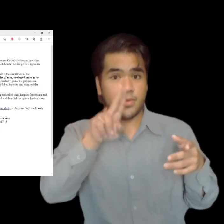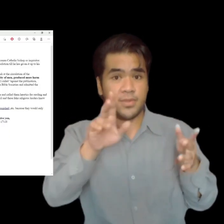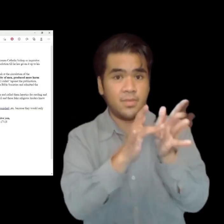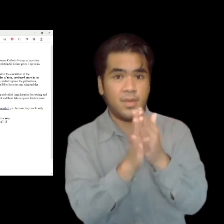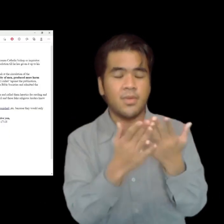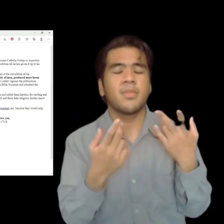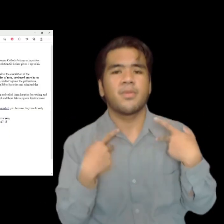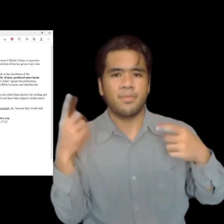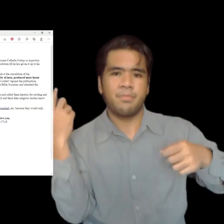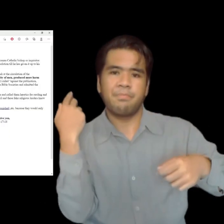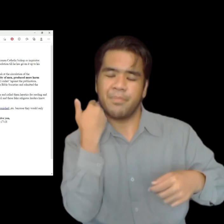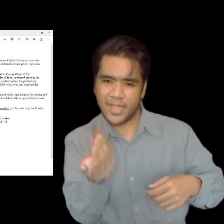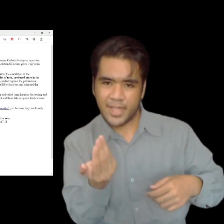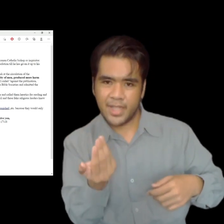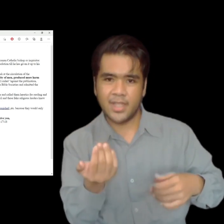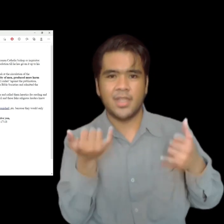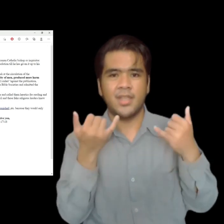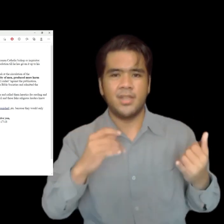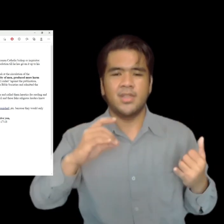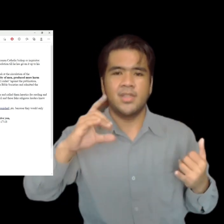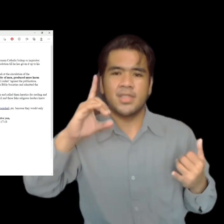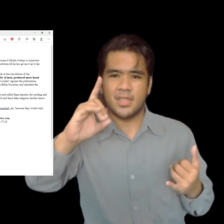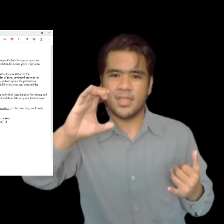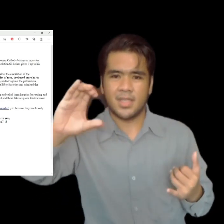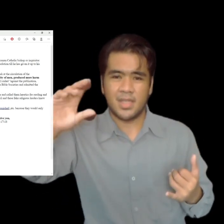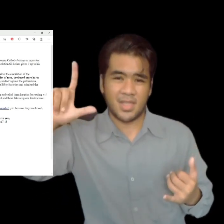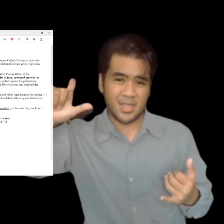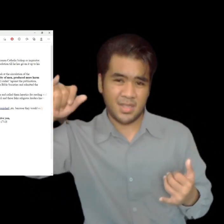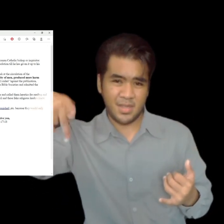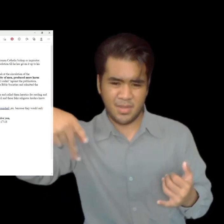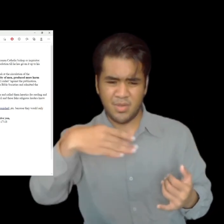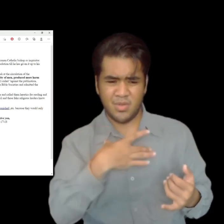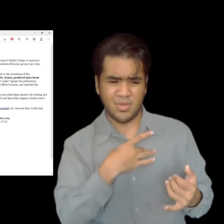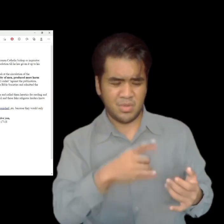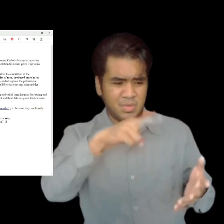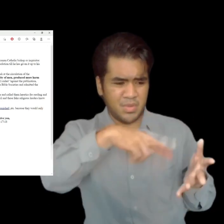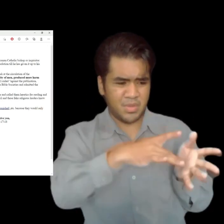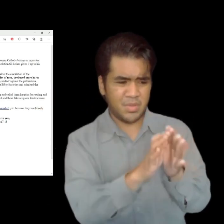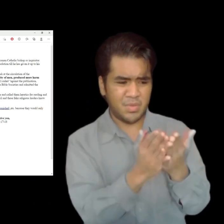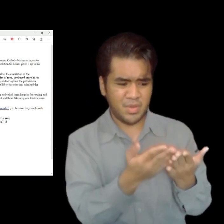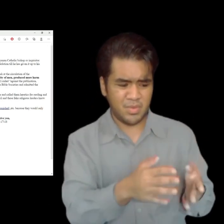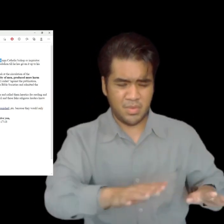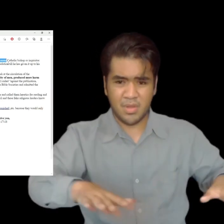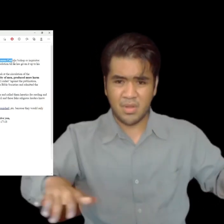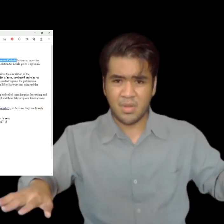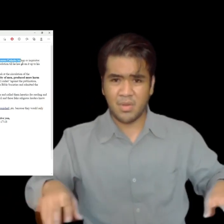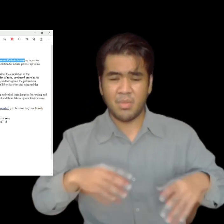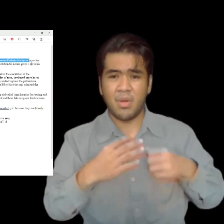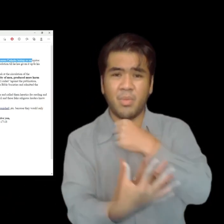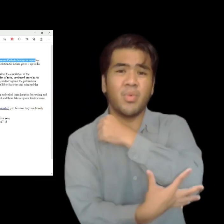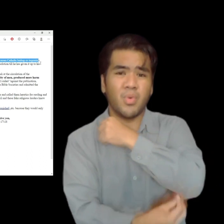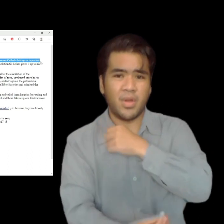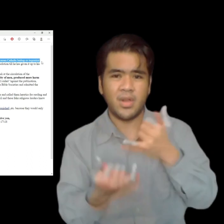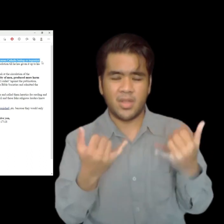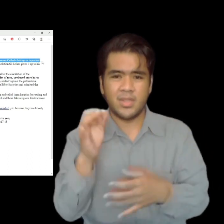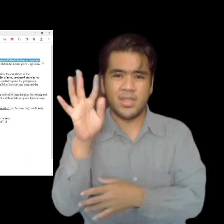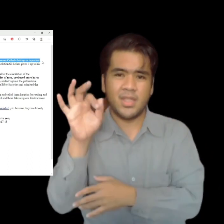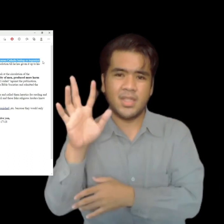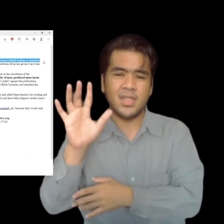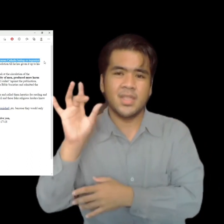wanted everyone to be saved, why did they prohibit the common people from reading the Bible, and killed everyone who translated it into a language that could be